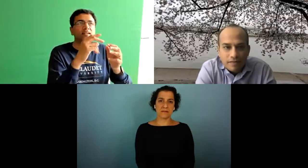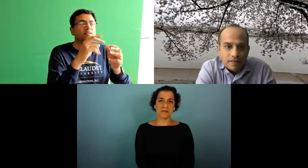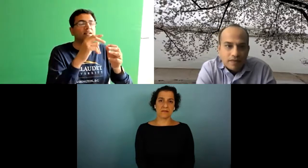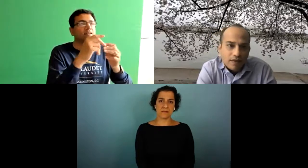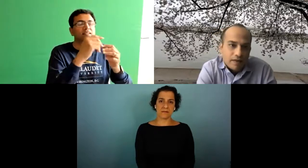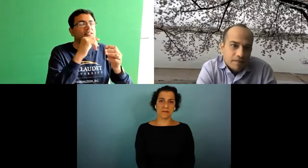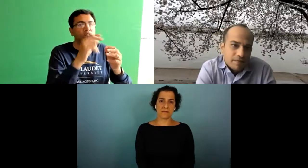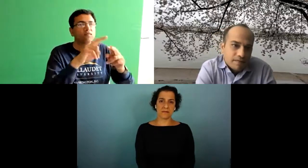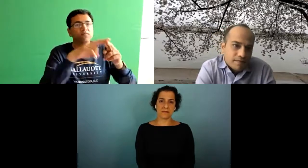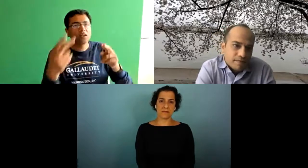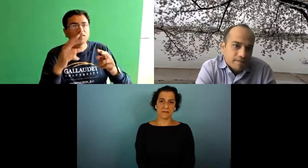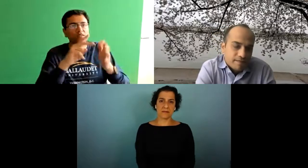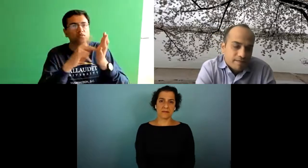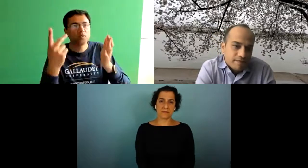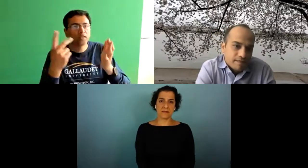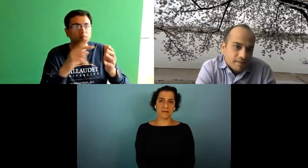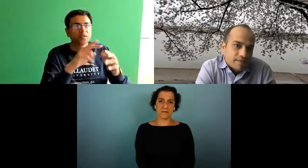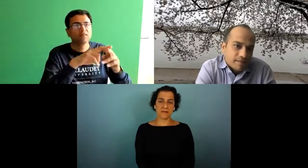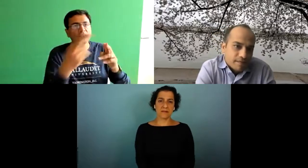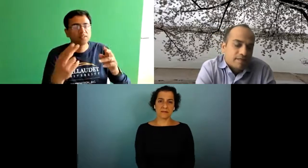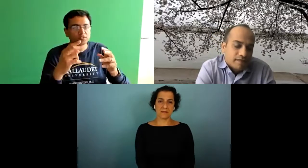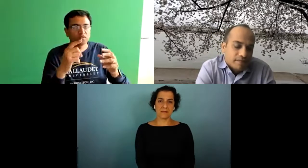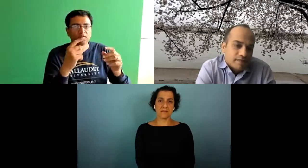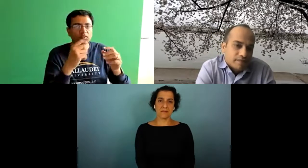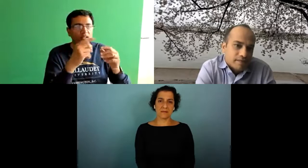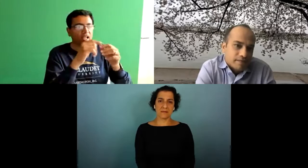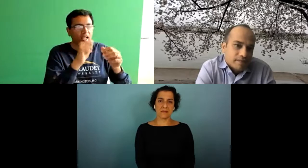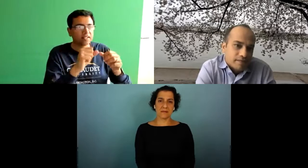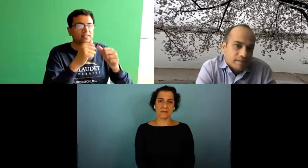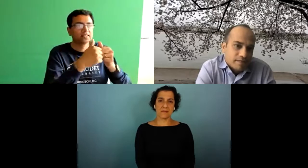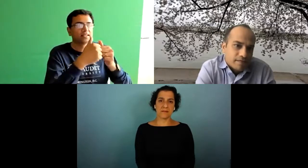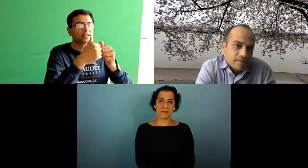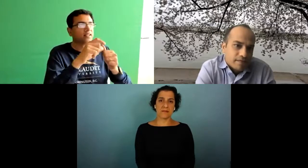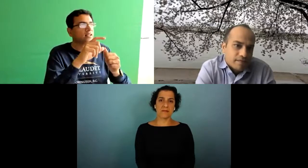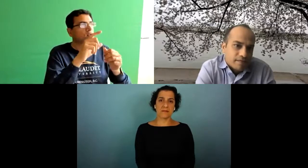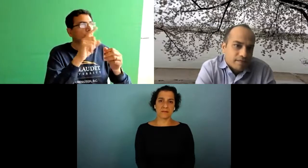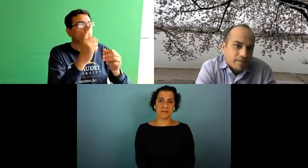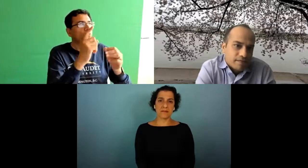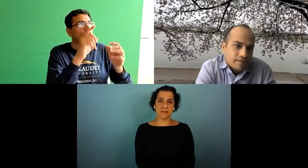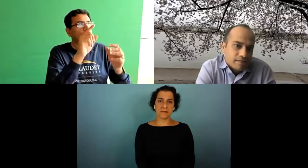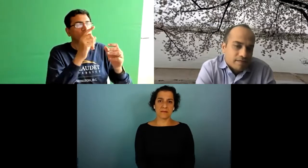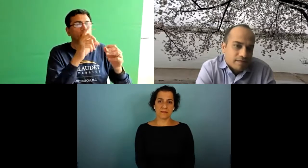you are from someone it doesn't fall off by a factor of two